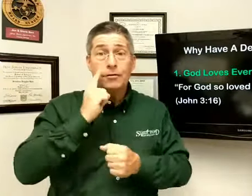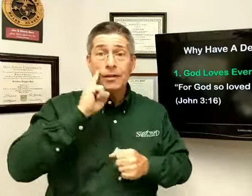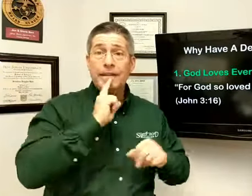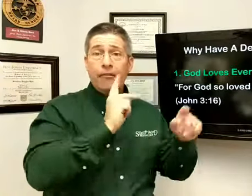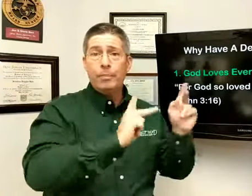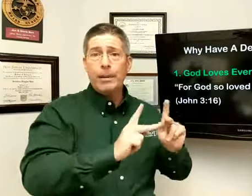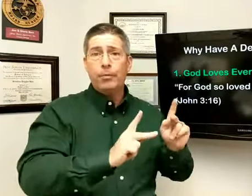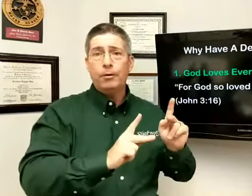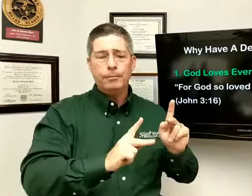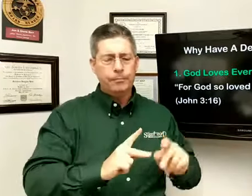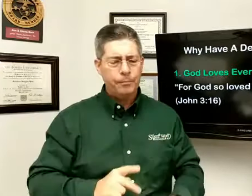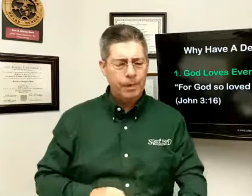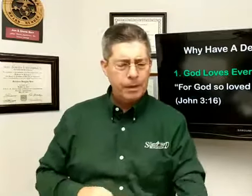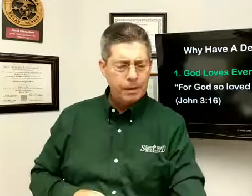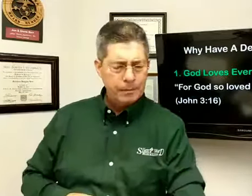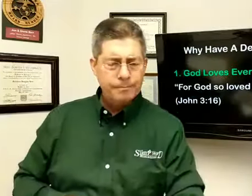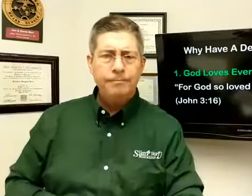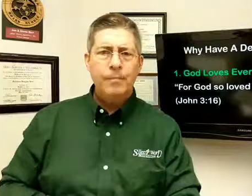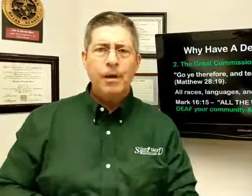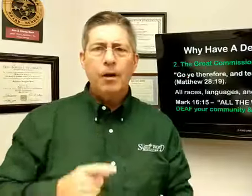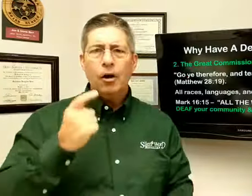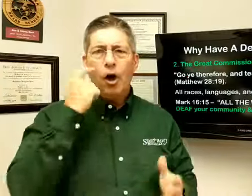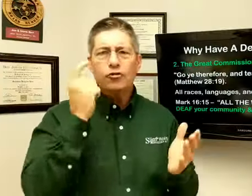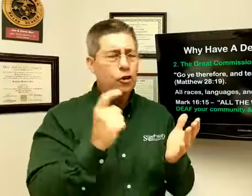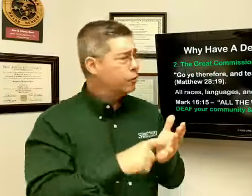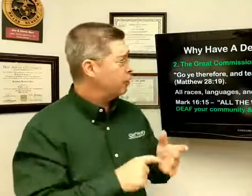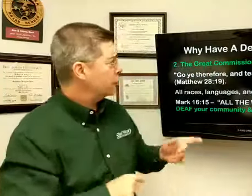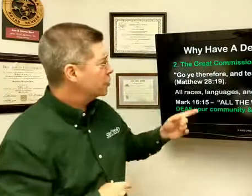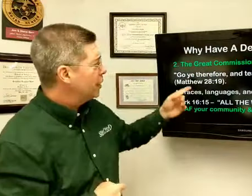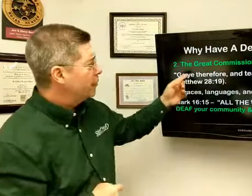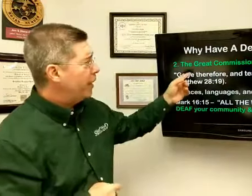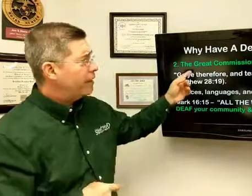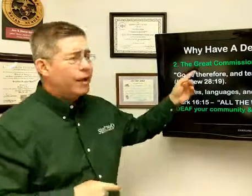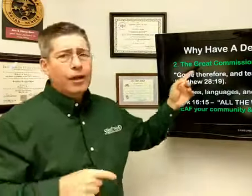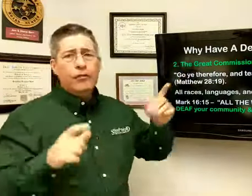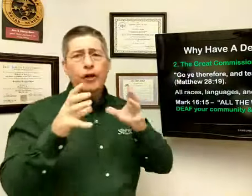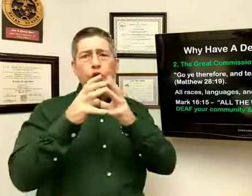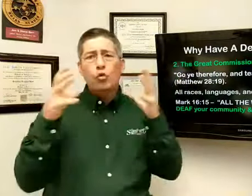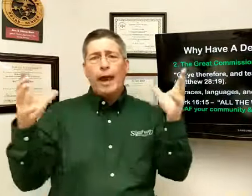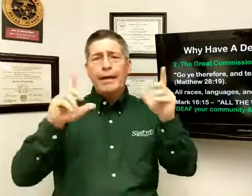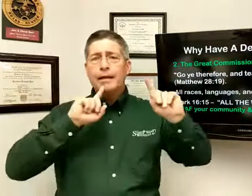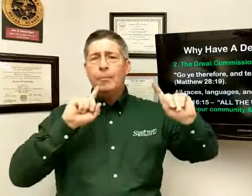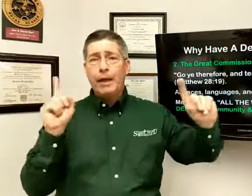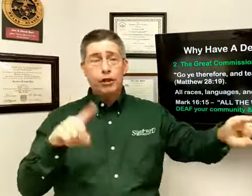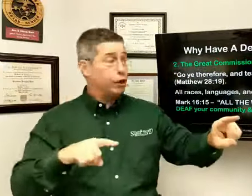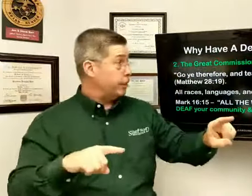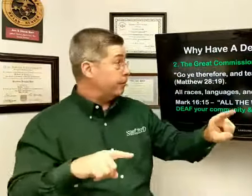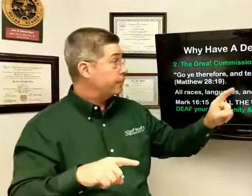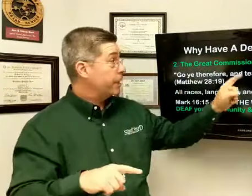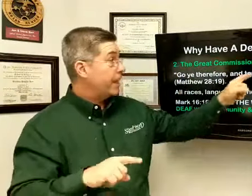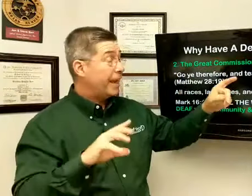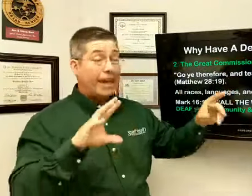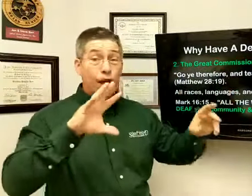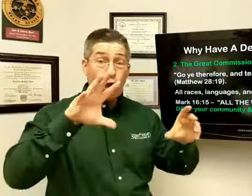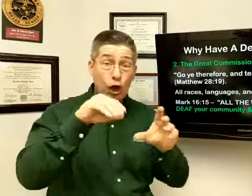deaf people. Also notice that the Great Commission includes